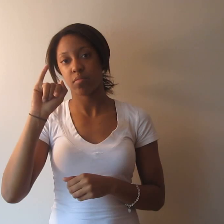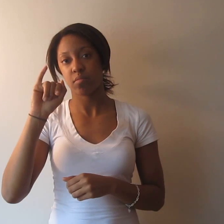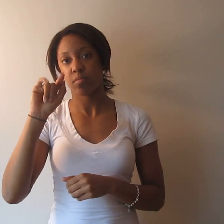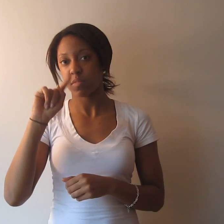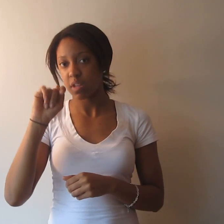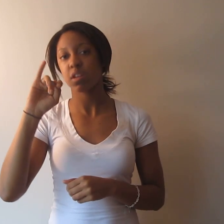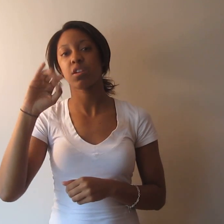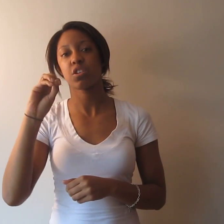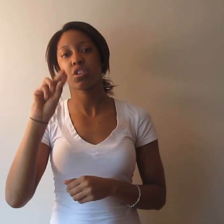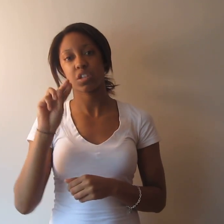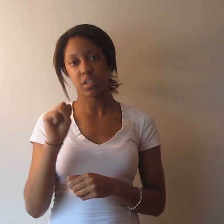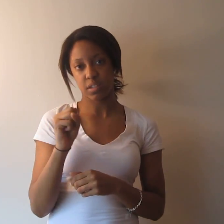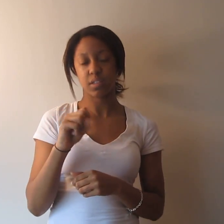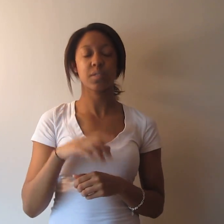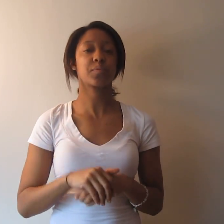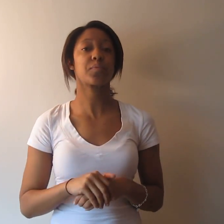a few examples of those that are listed here.